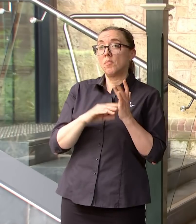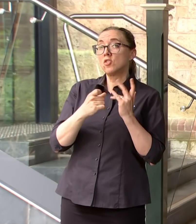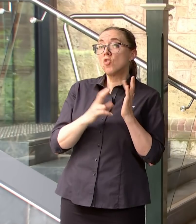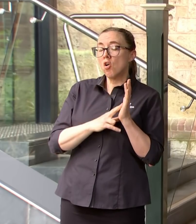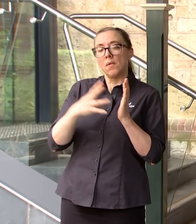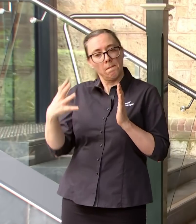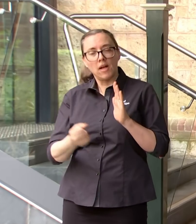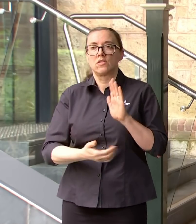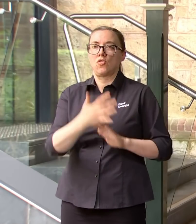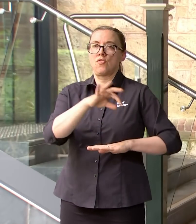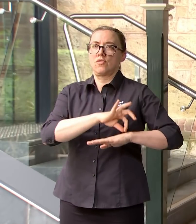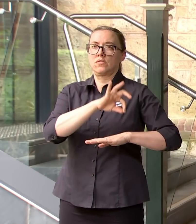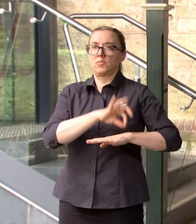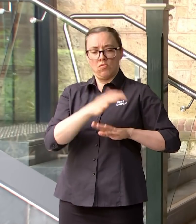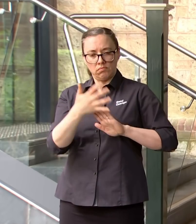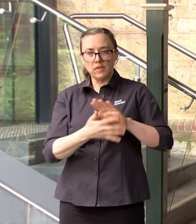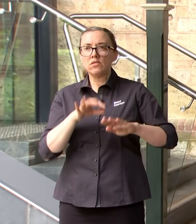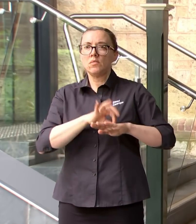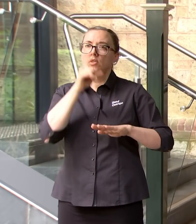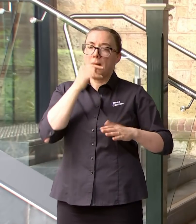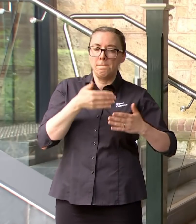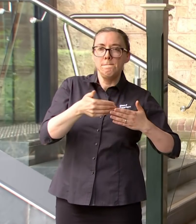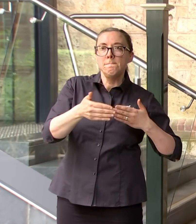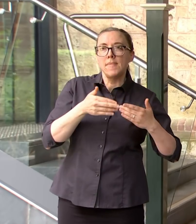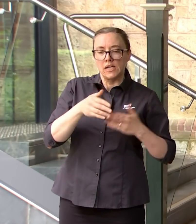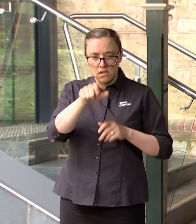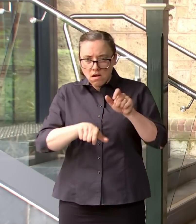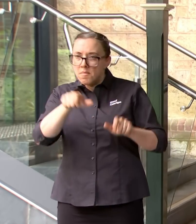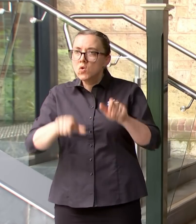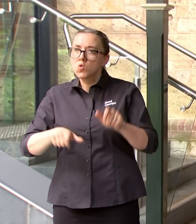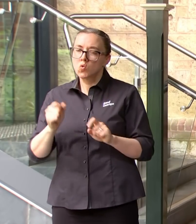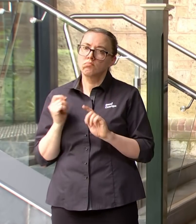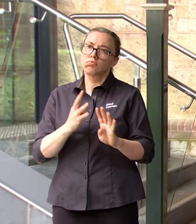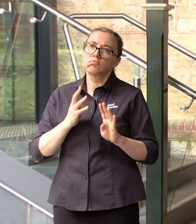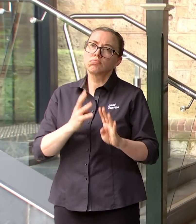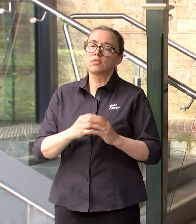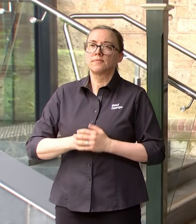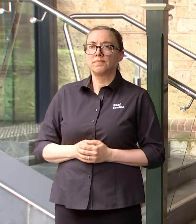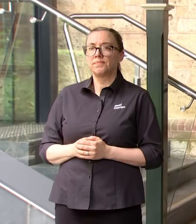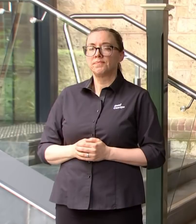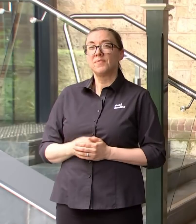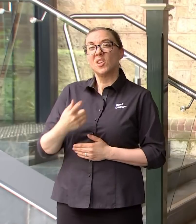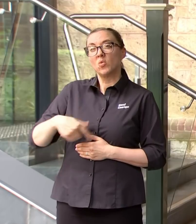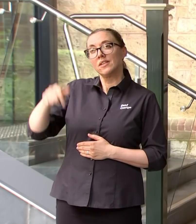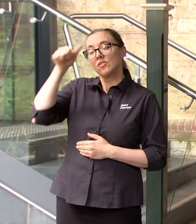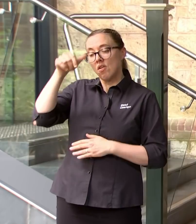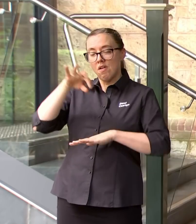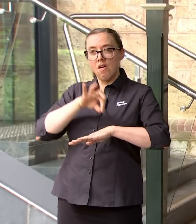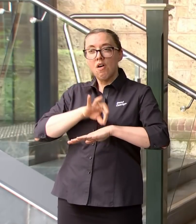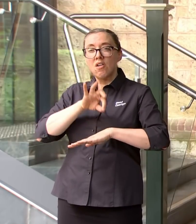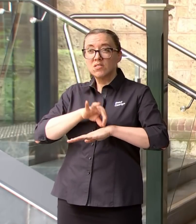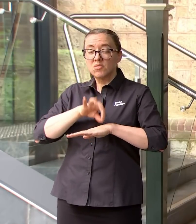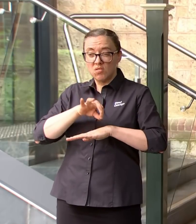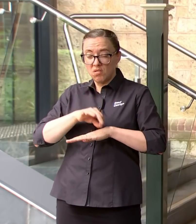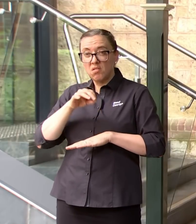hospitalisation. We're well within our capacity here in South Australia. We are seeing the numbers in hospital increase and that's a combination